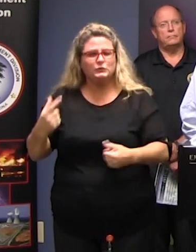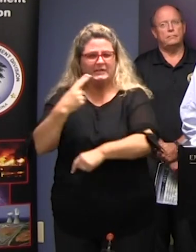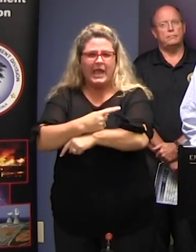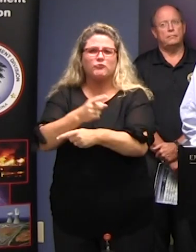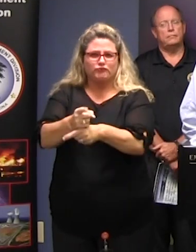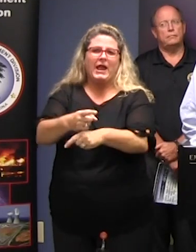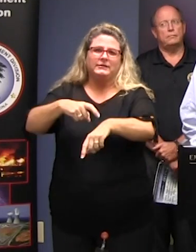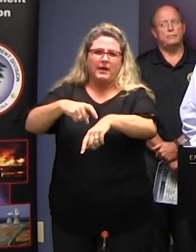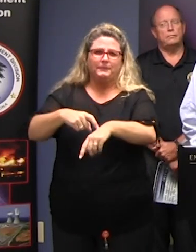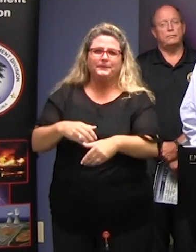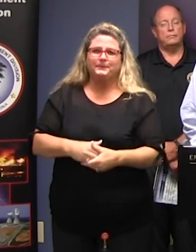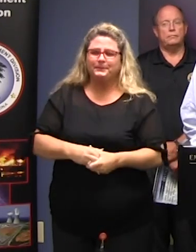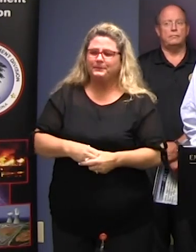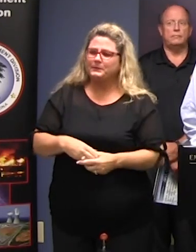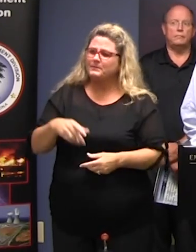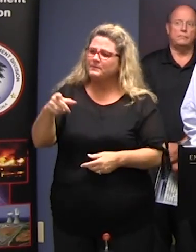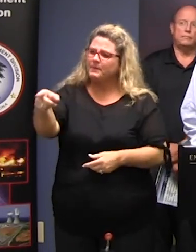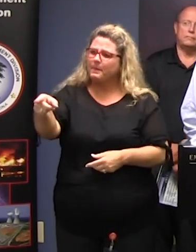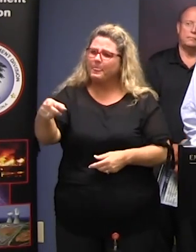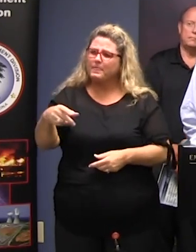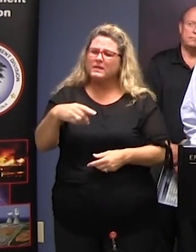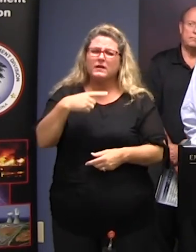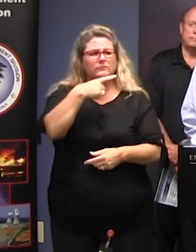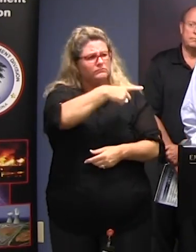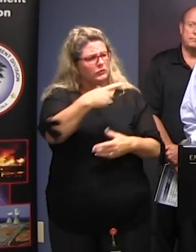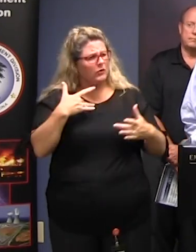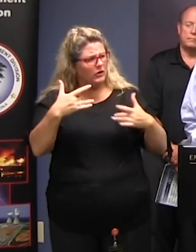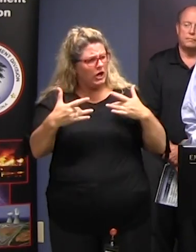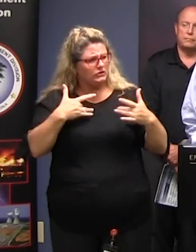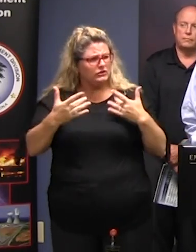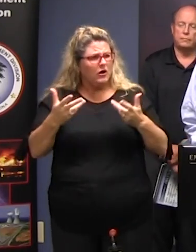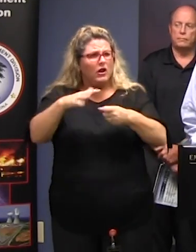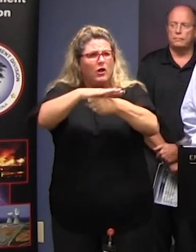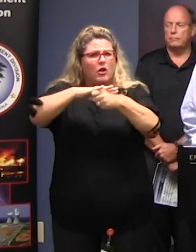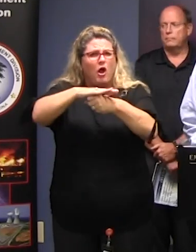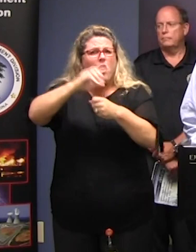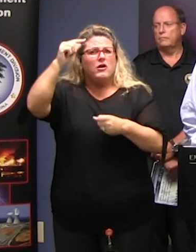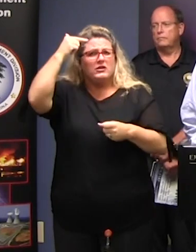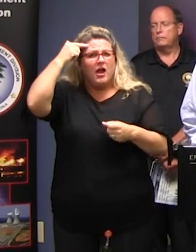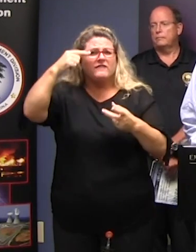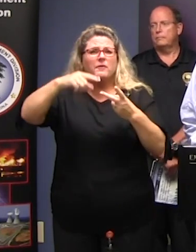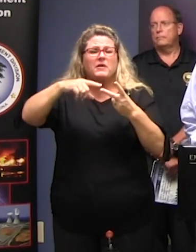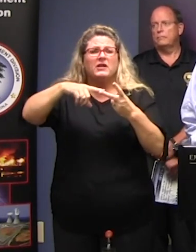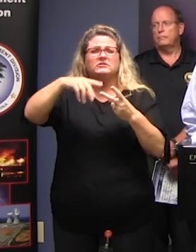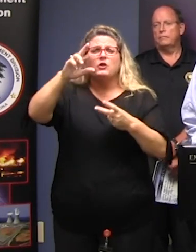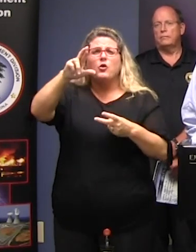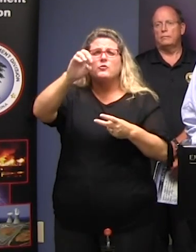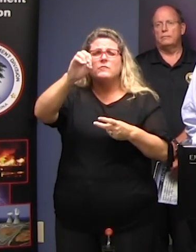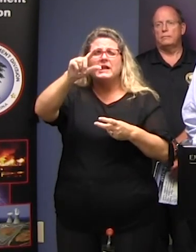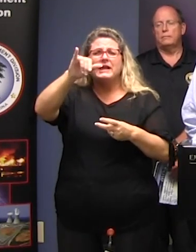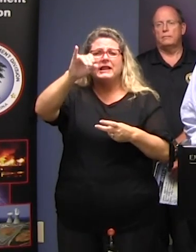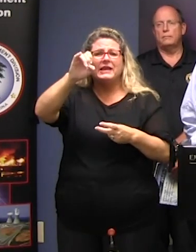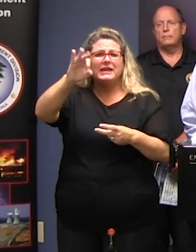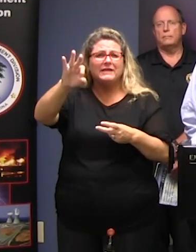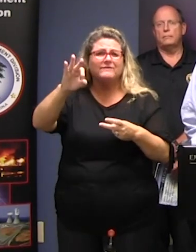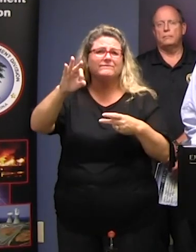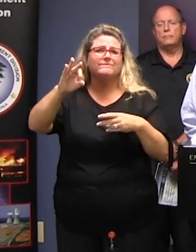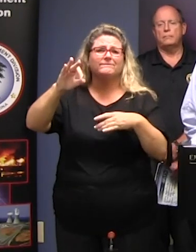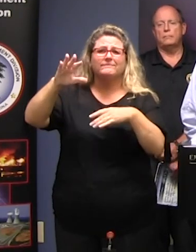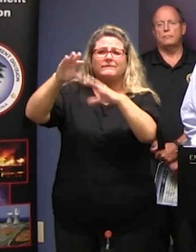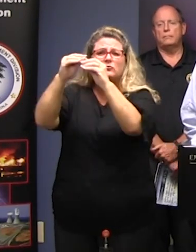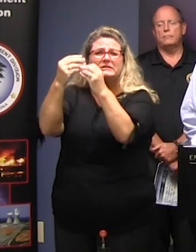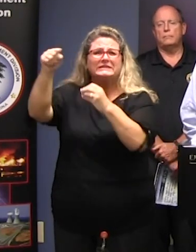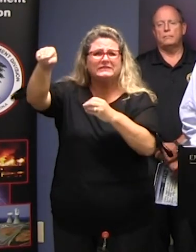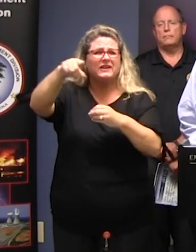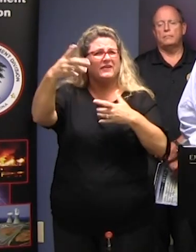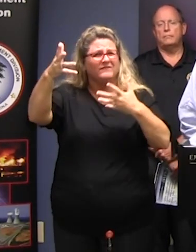Are you not concerned that for some parts of the state local governments and relief efforts have already been strained in the past couple of years by